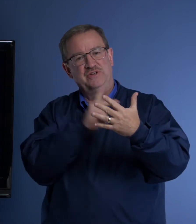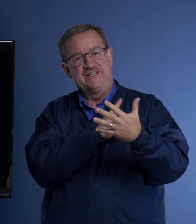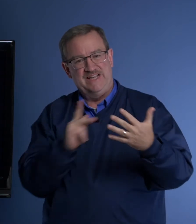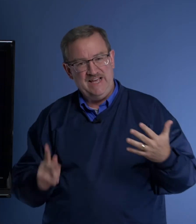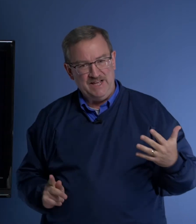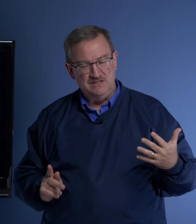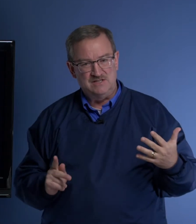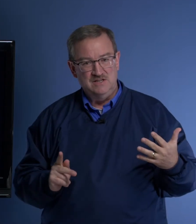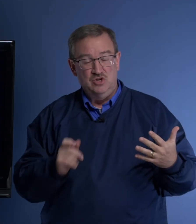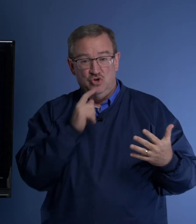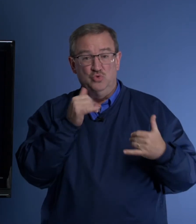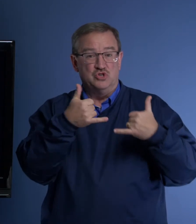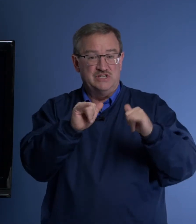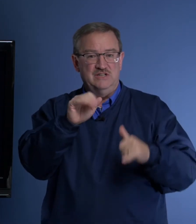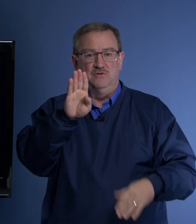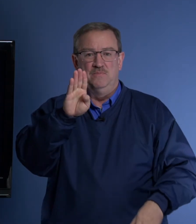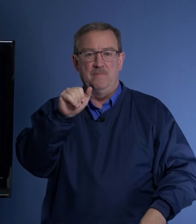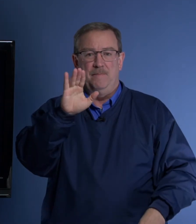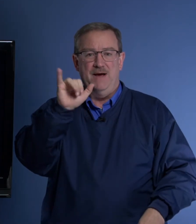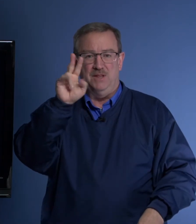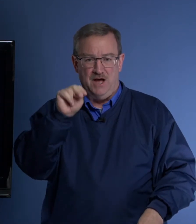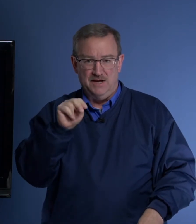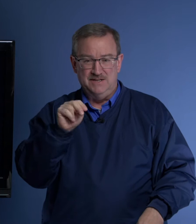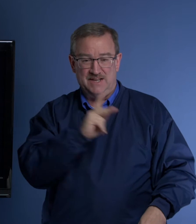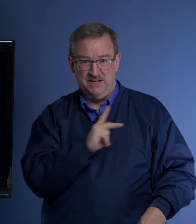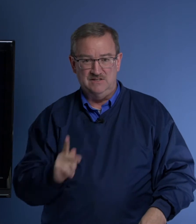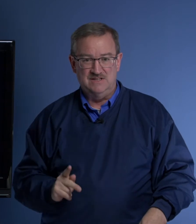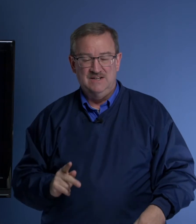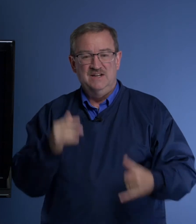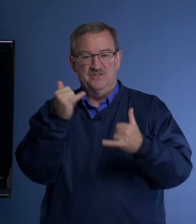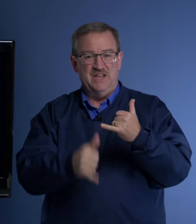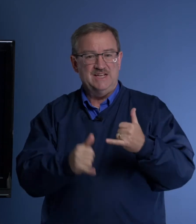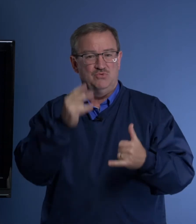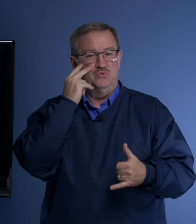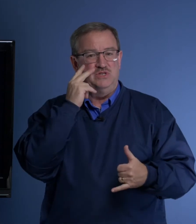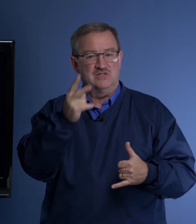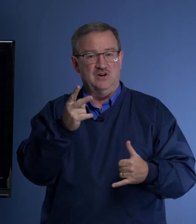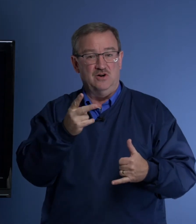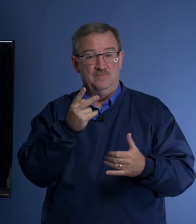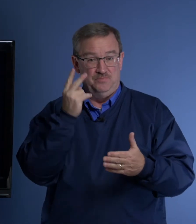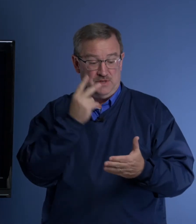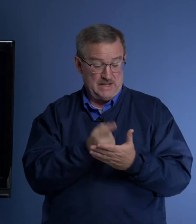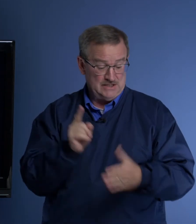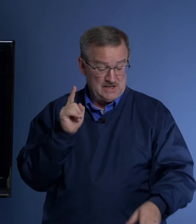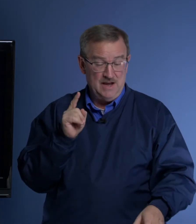kings who were still Babylon kings. The last one we saw last time